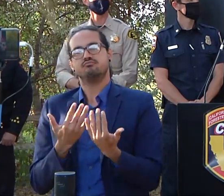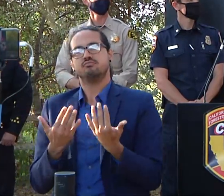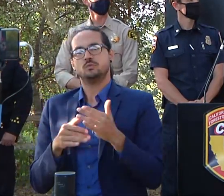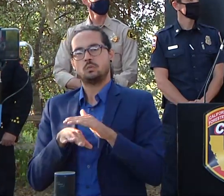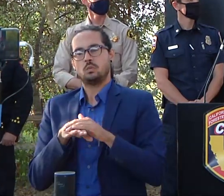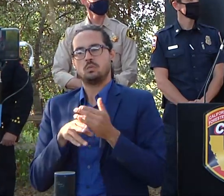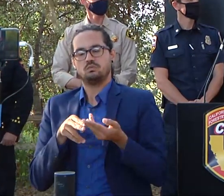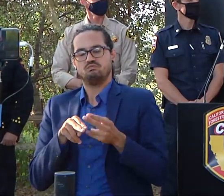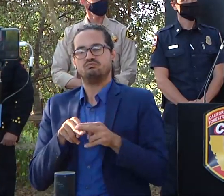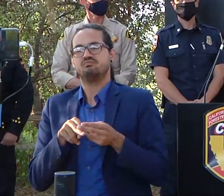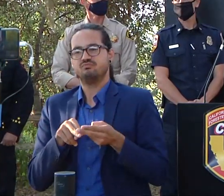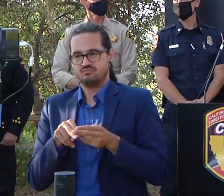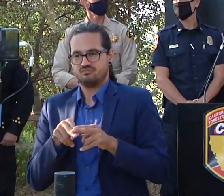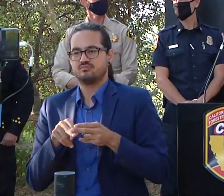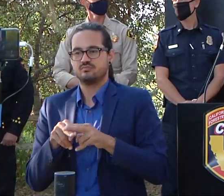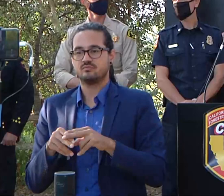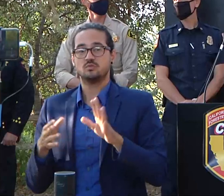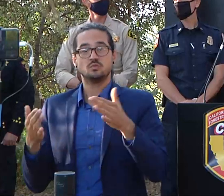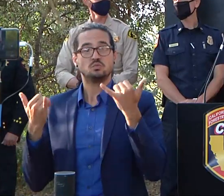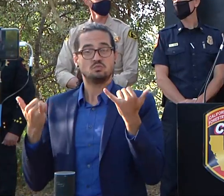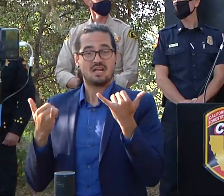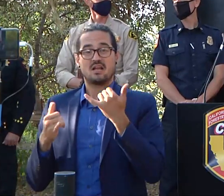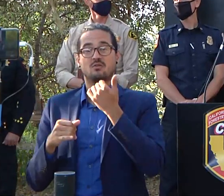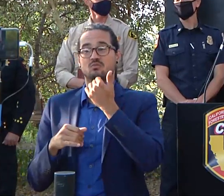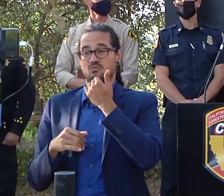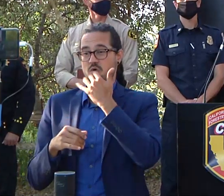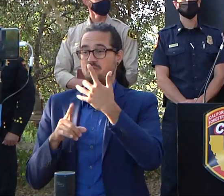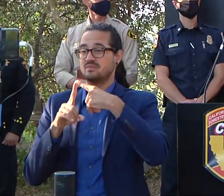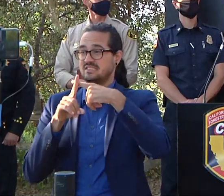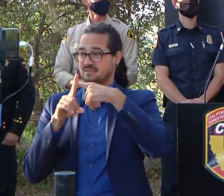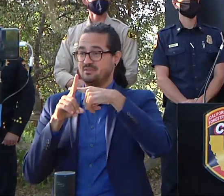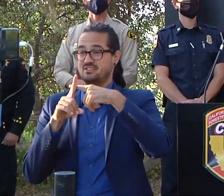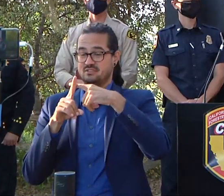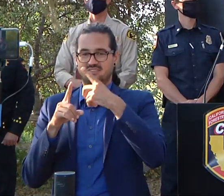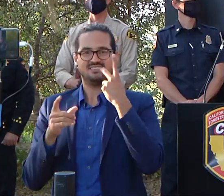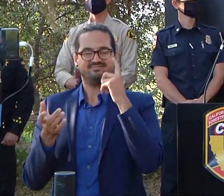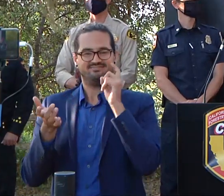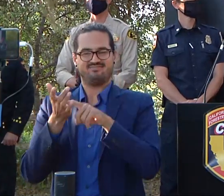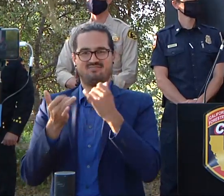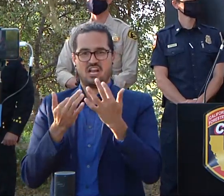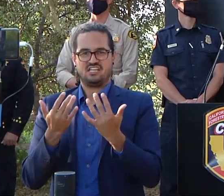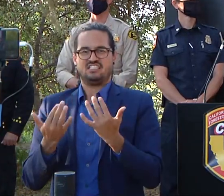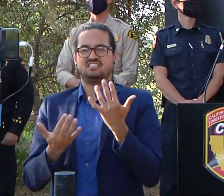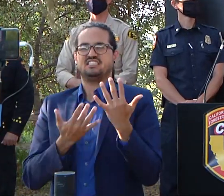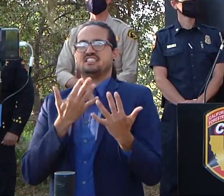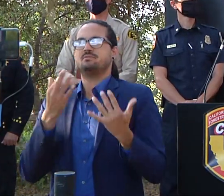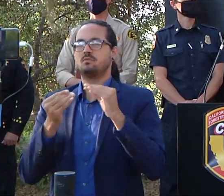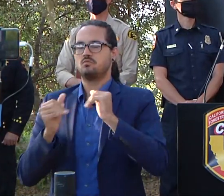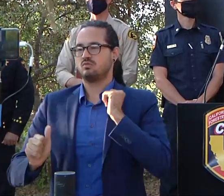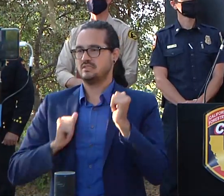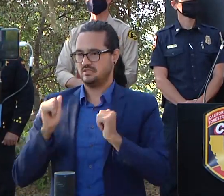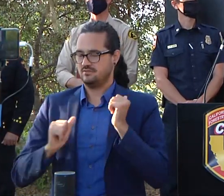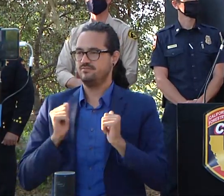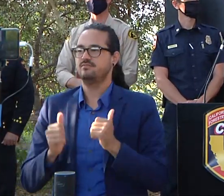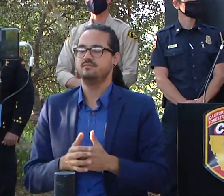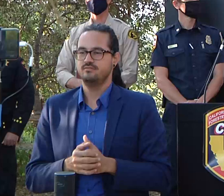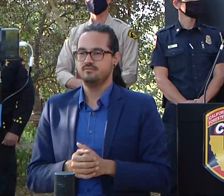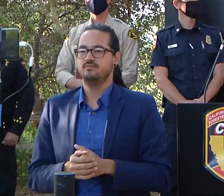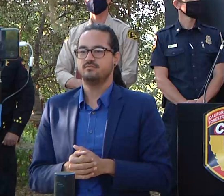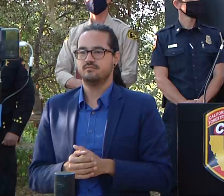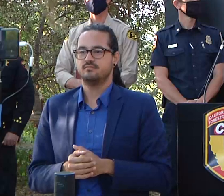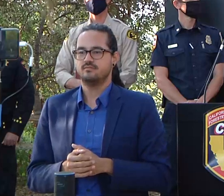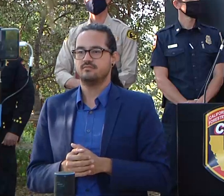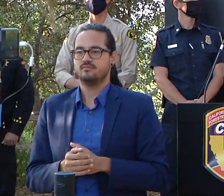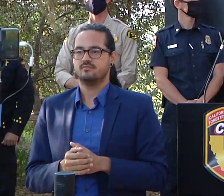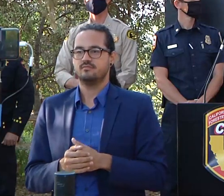it heated up today and warmed up we did see a little bit increase in the fire activity i was able to uh do a reconnaissance flight first one i've been able to do